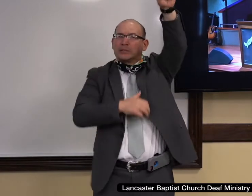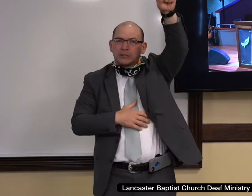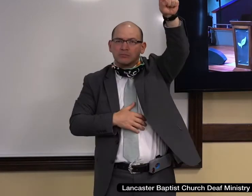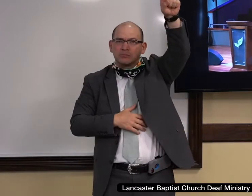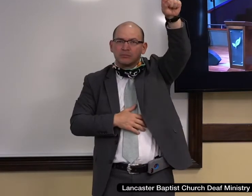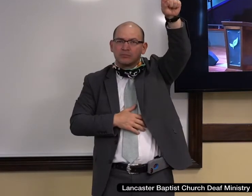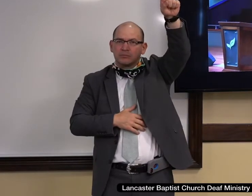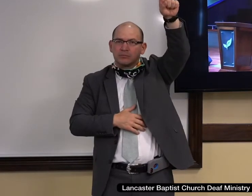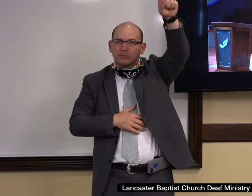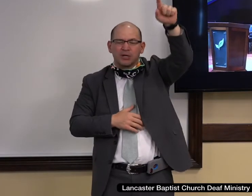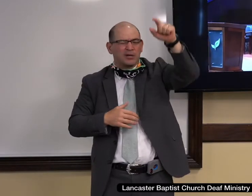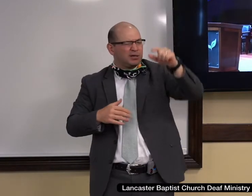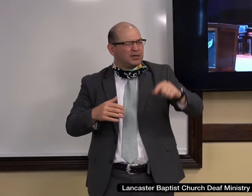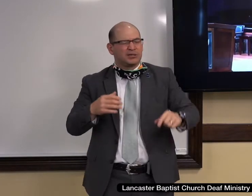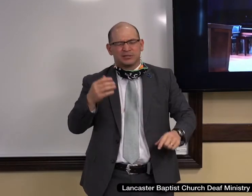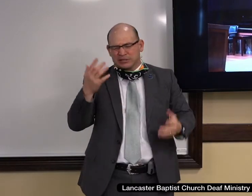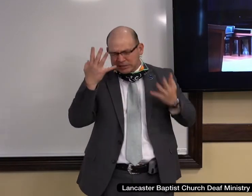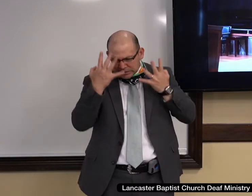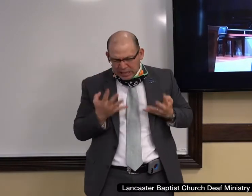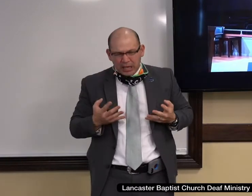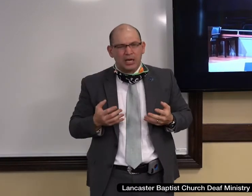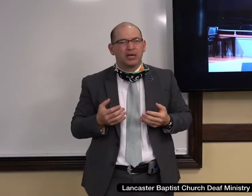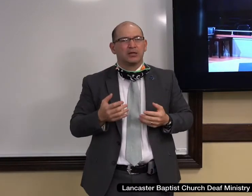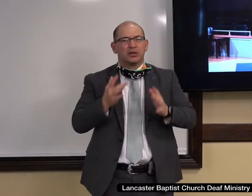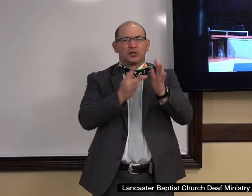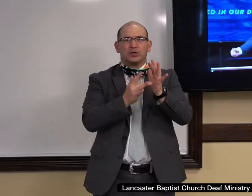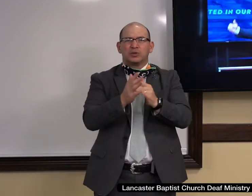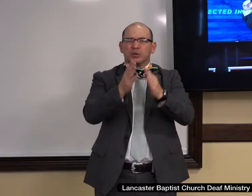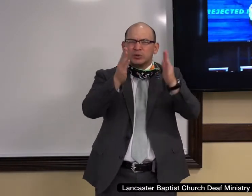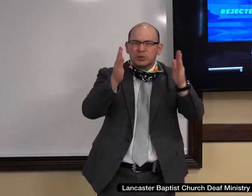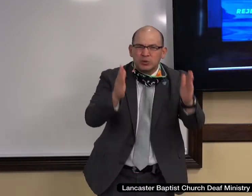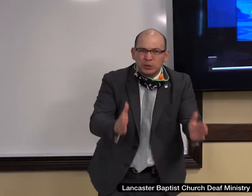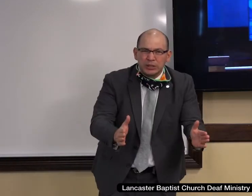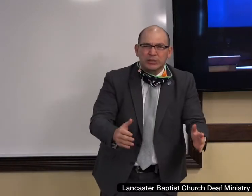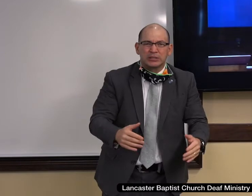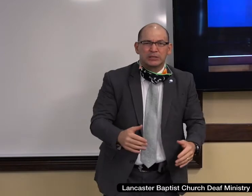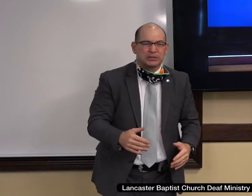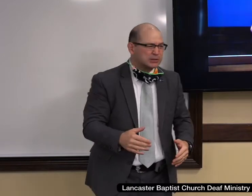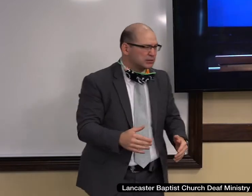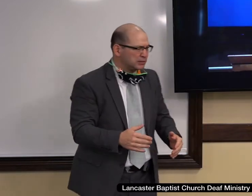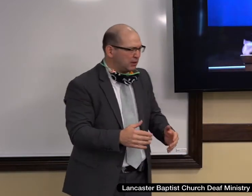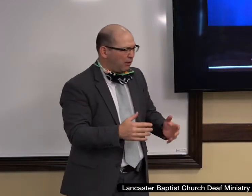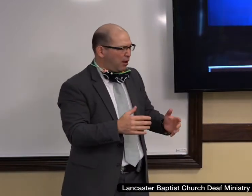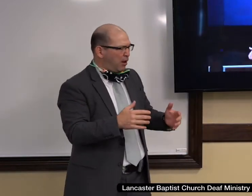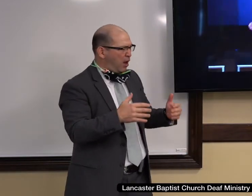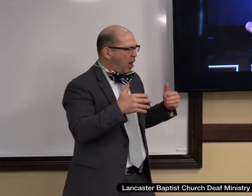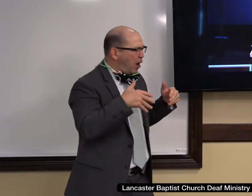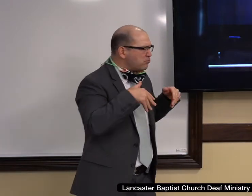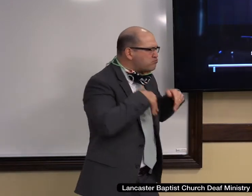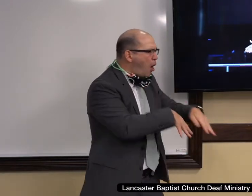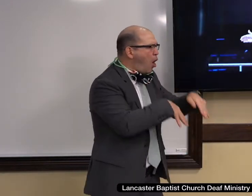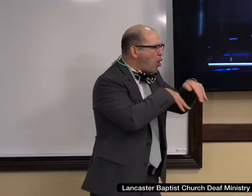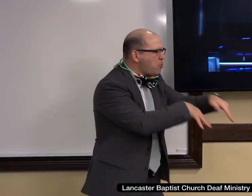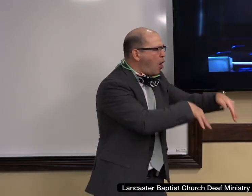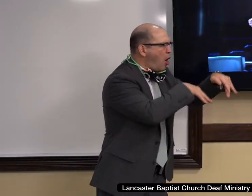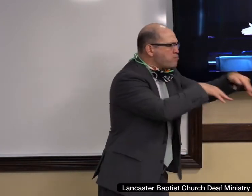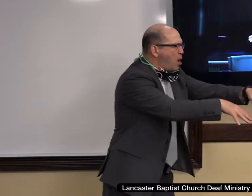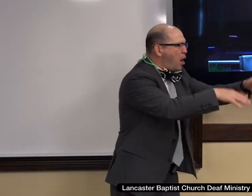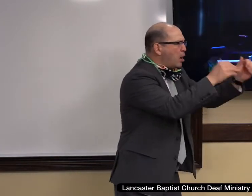Christians are out standing hand in hand and shoulder to shoulder with God denying humanists and atheists and those that would change the gender